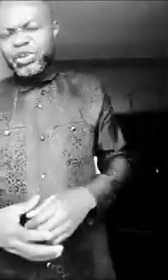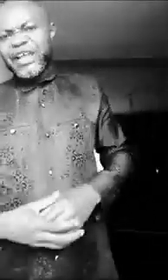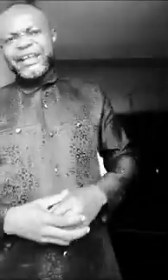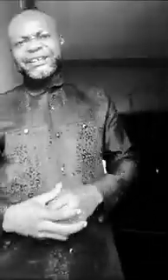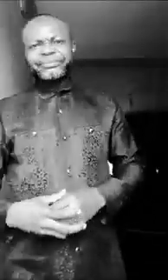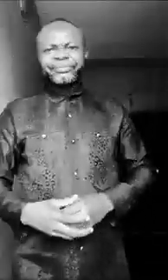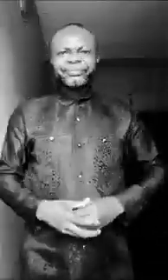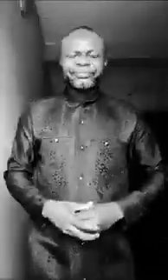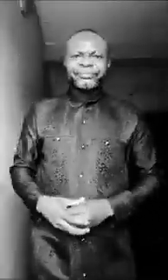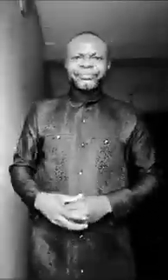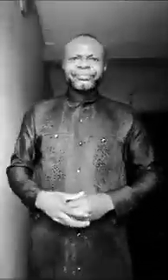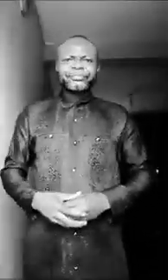side.